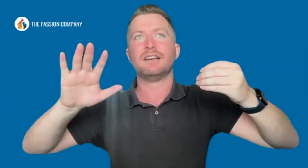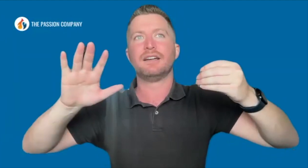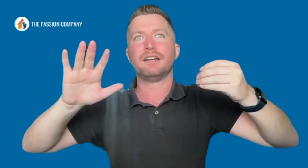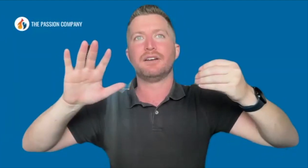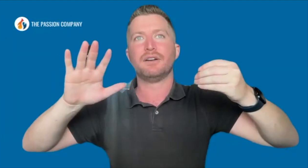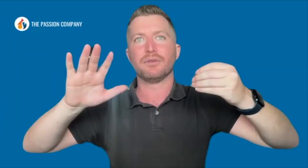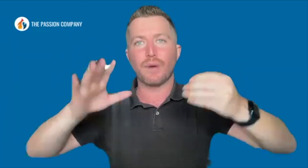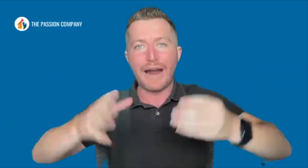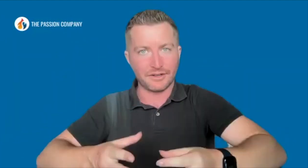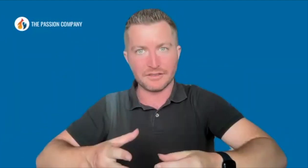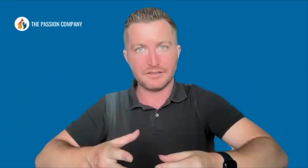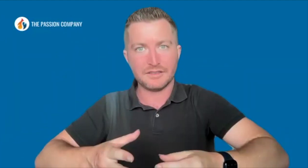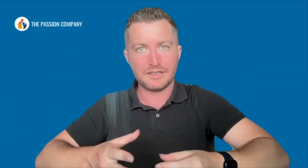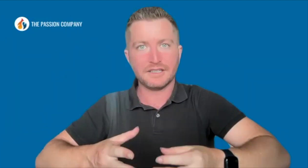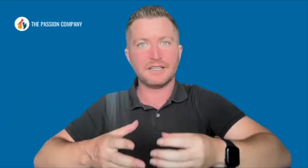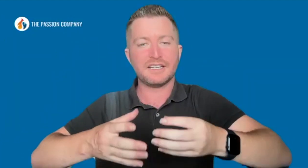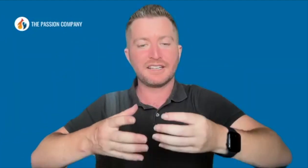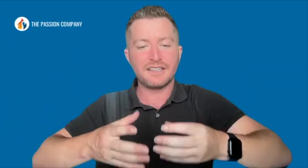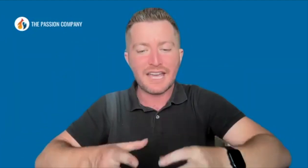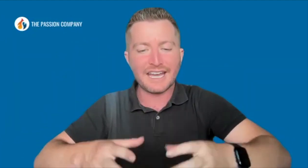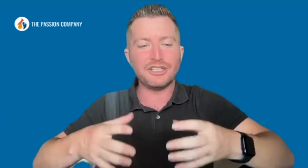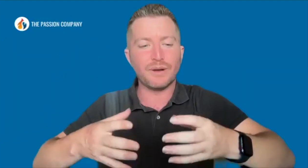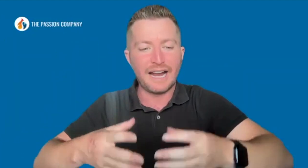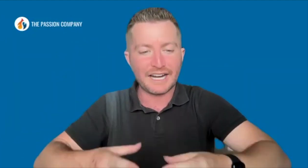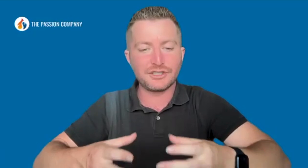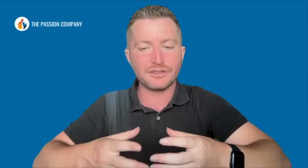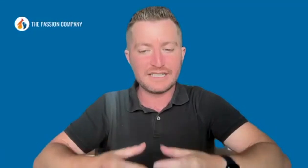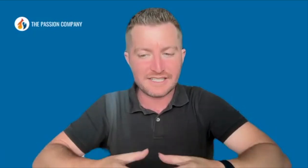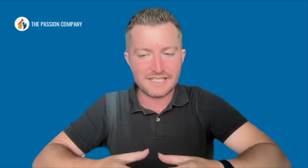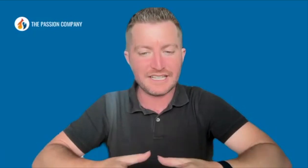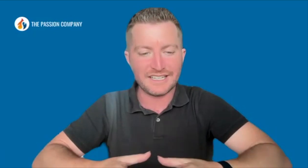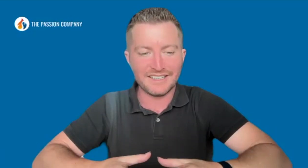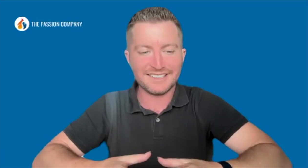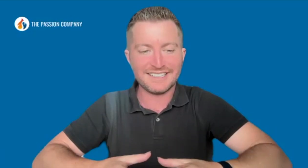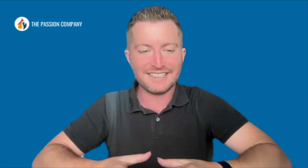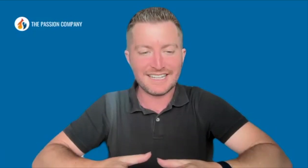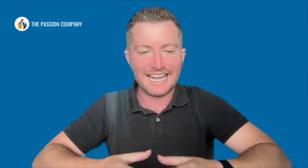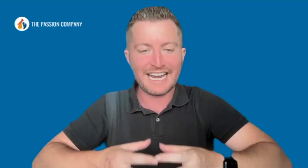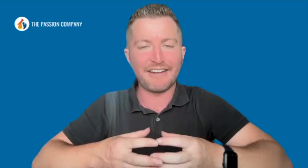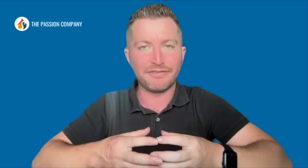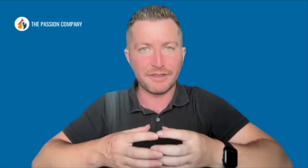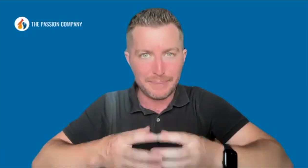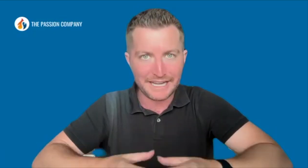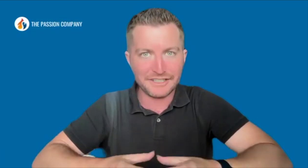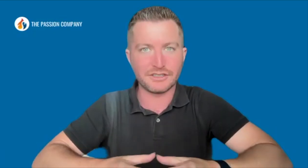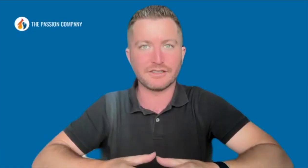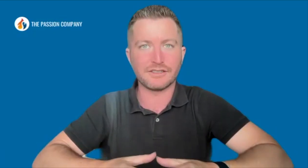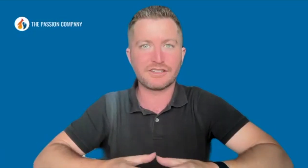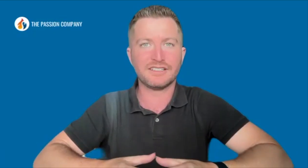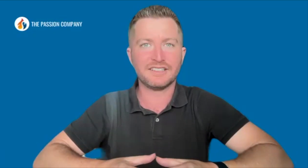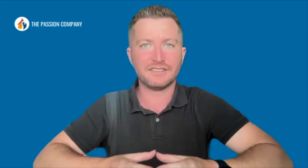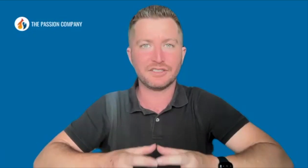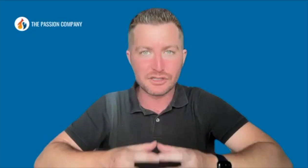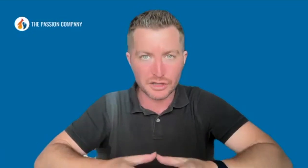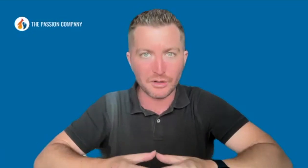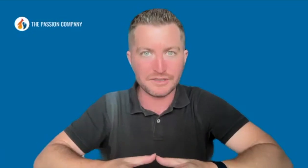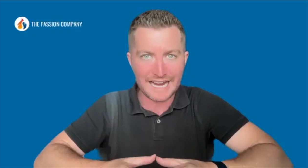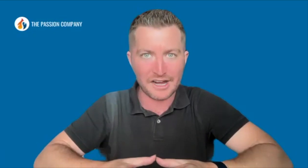Rather, can you actually see and have the patience to slow down